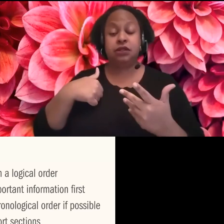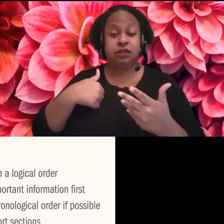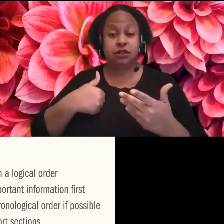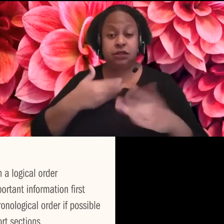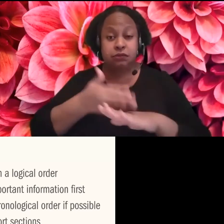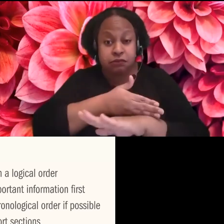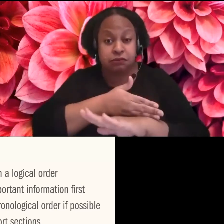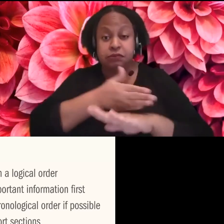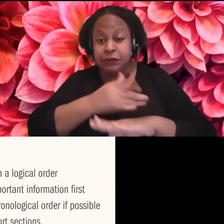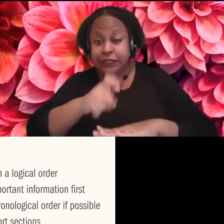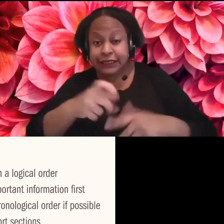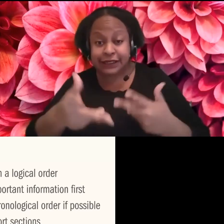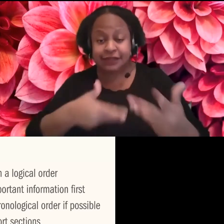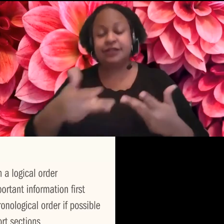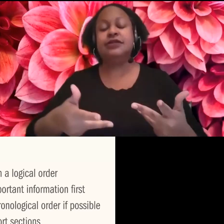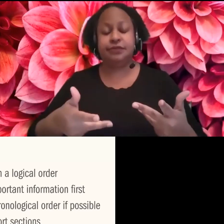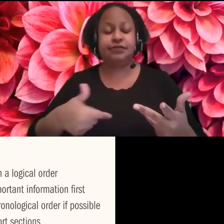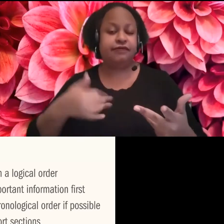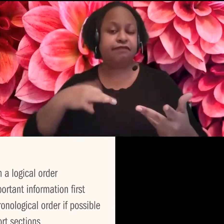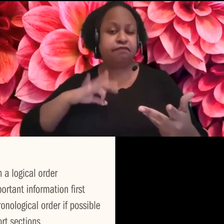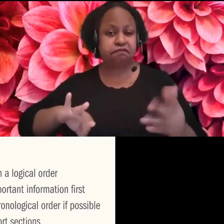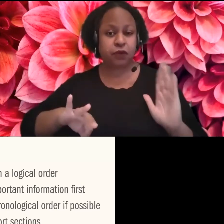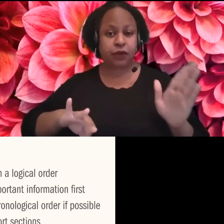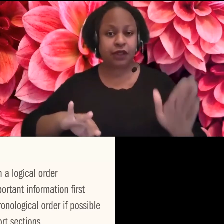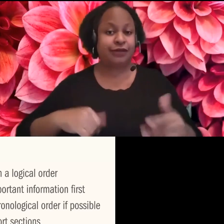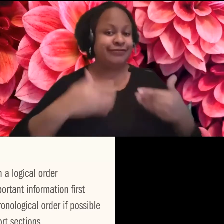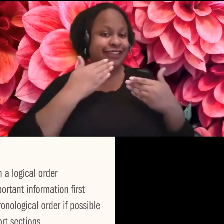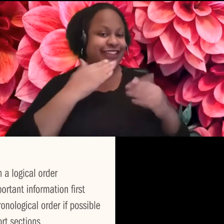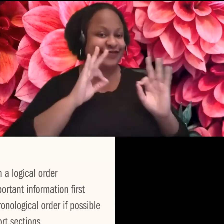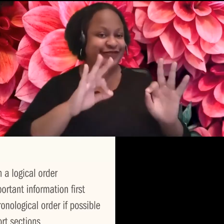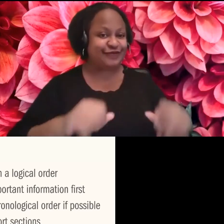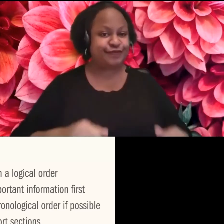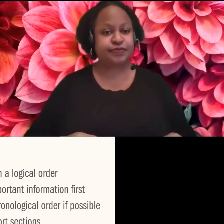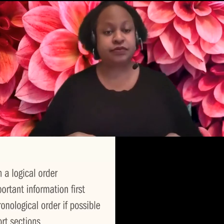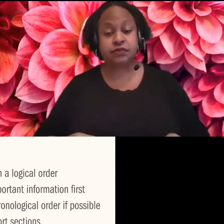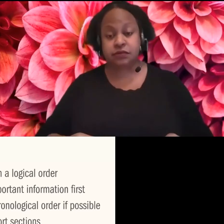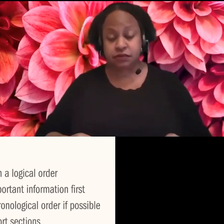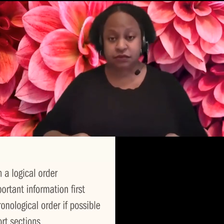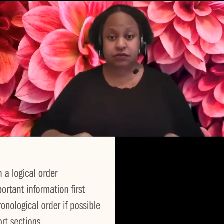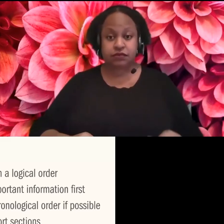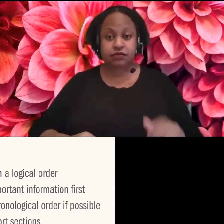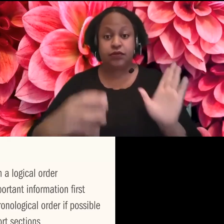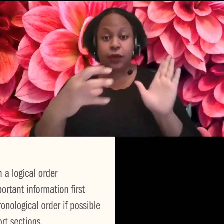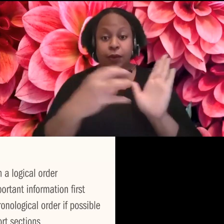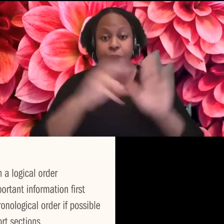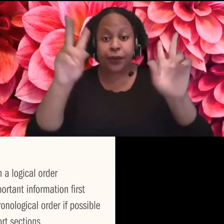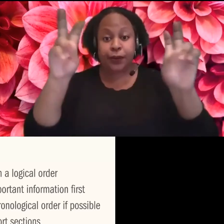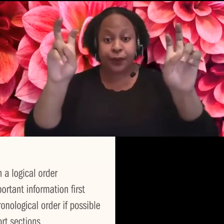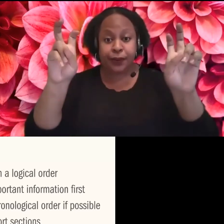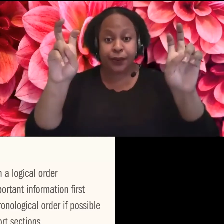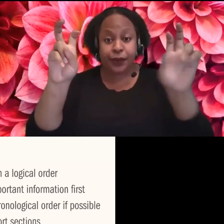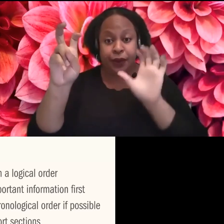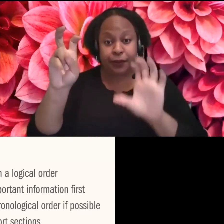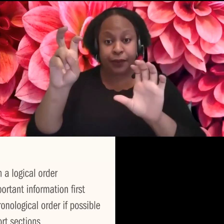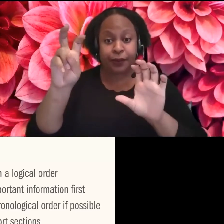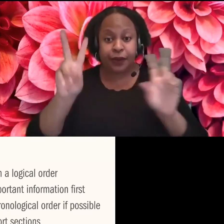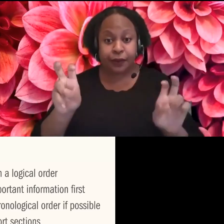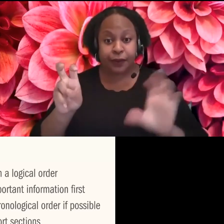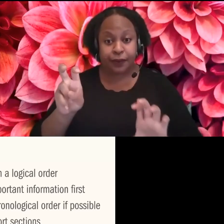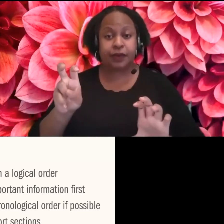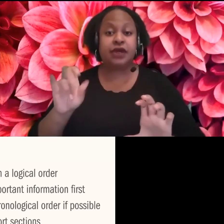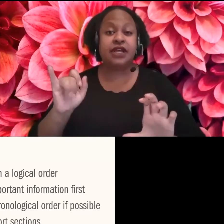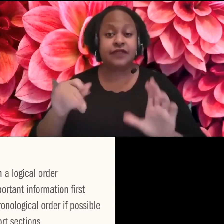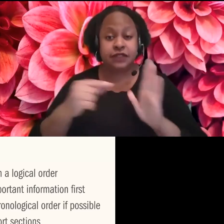headings will help your readers navigate the information, especially when it's things that people need to come back to. So like for application